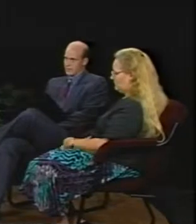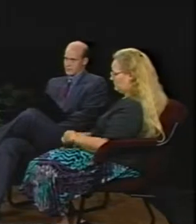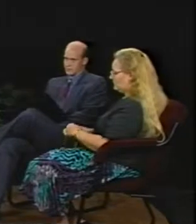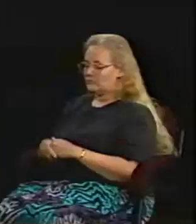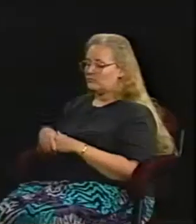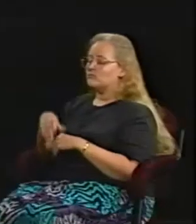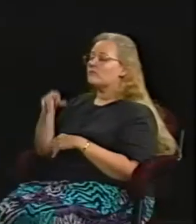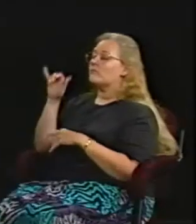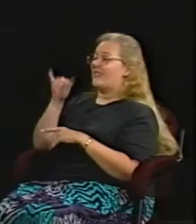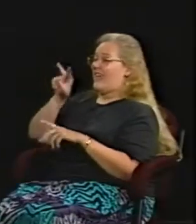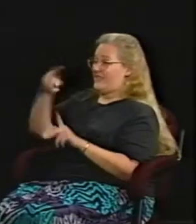bathroom?